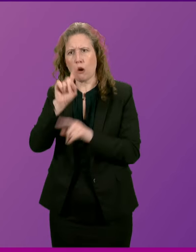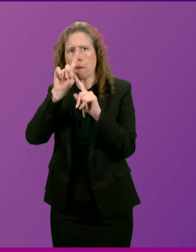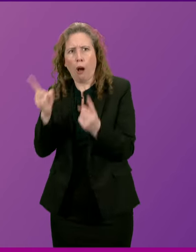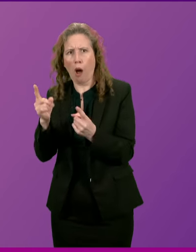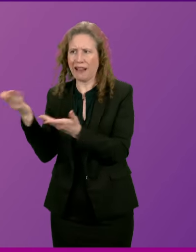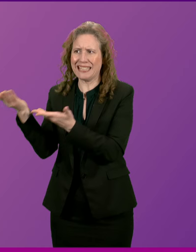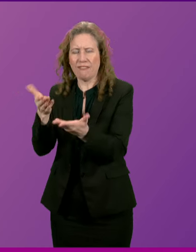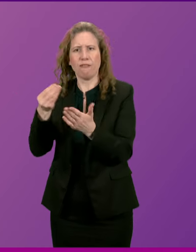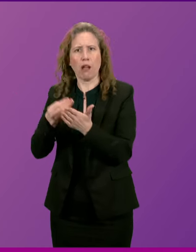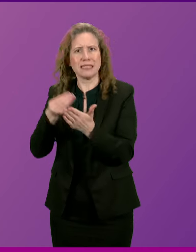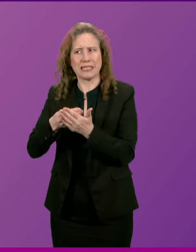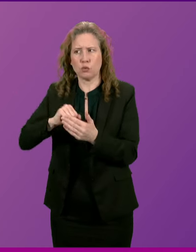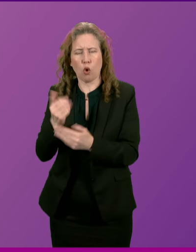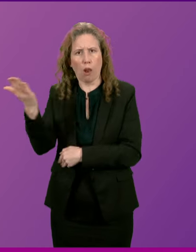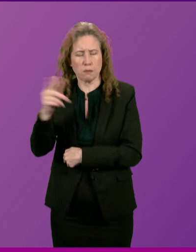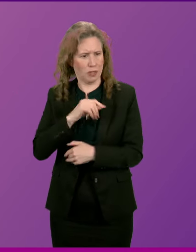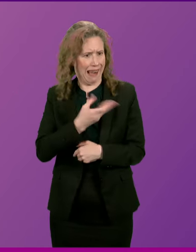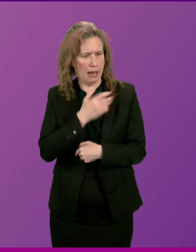funding indefinitely.